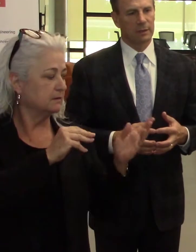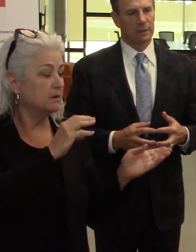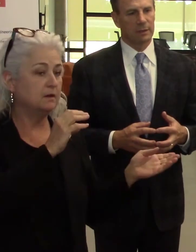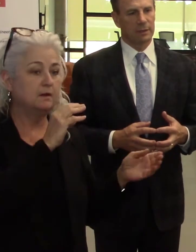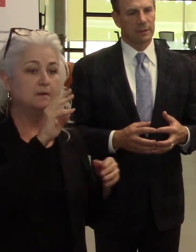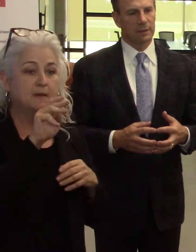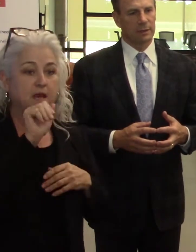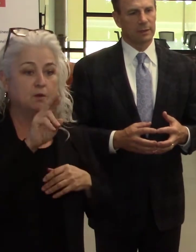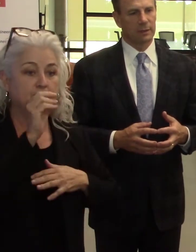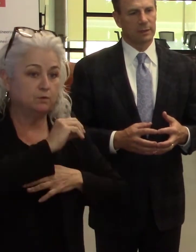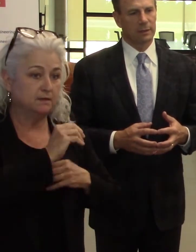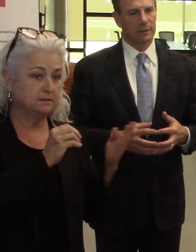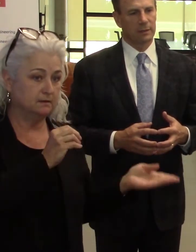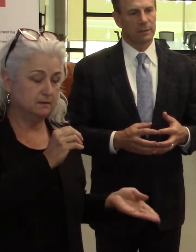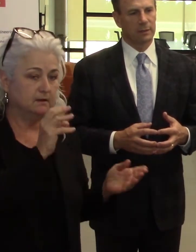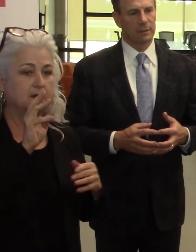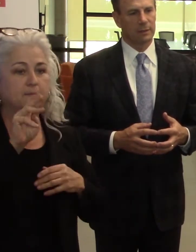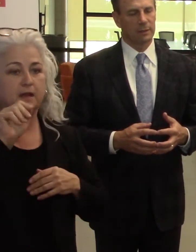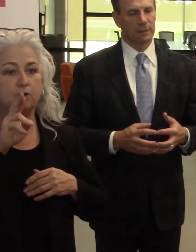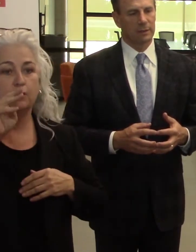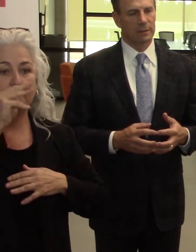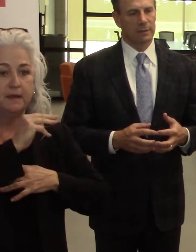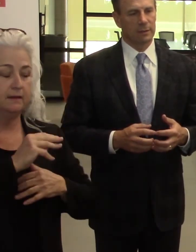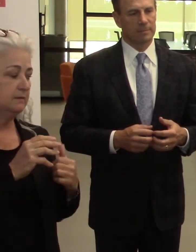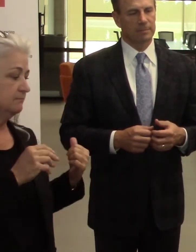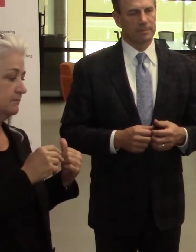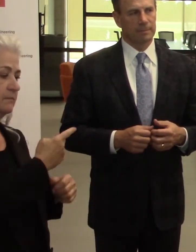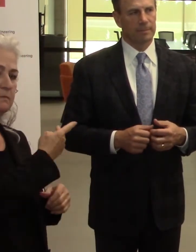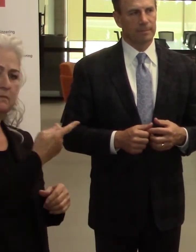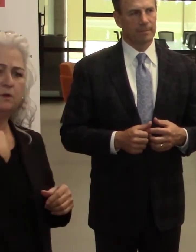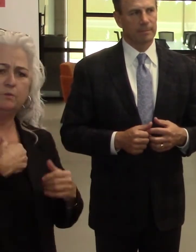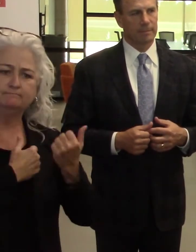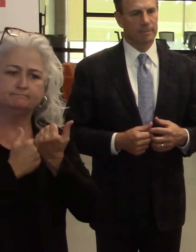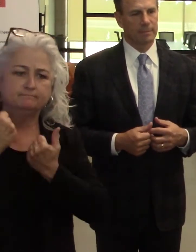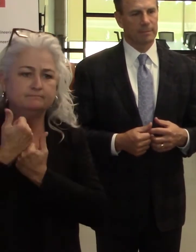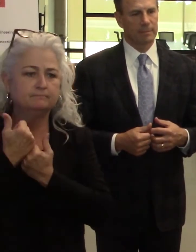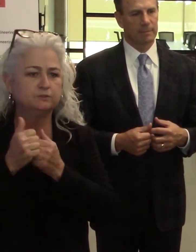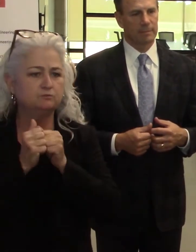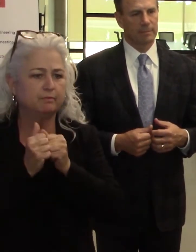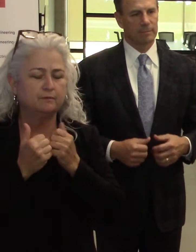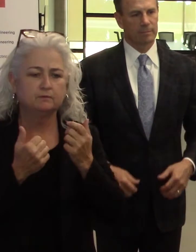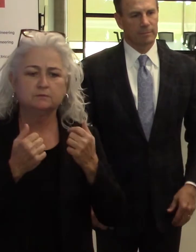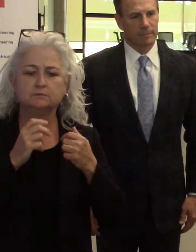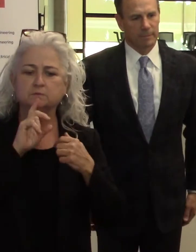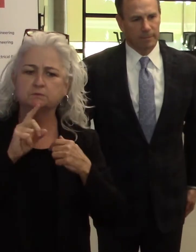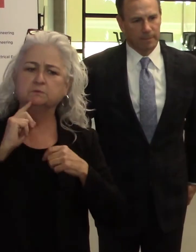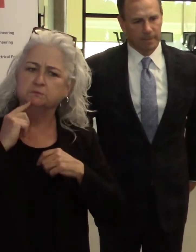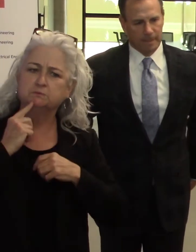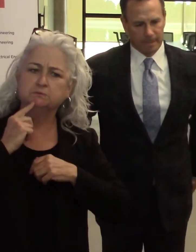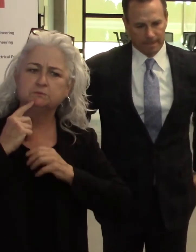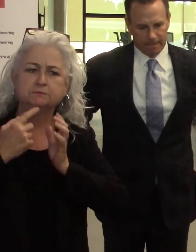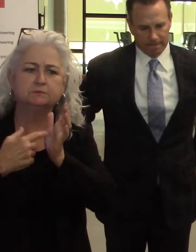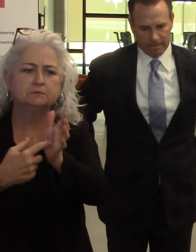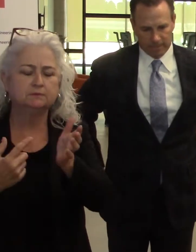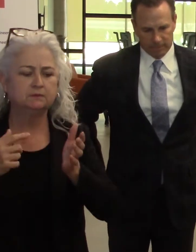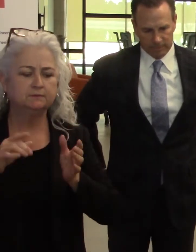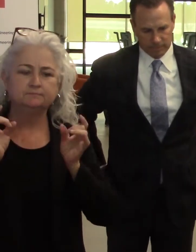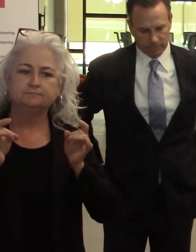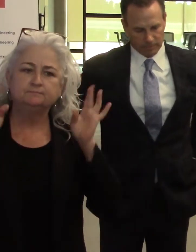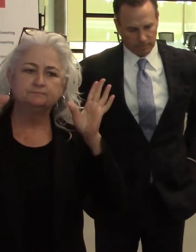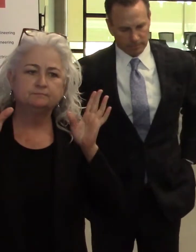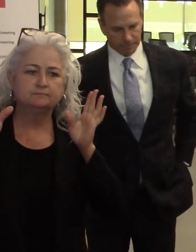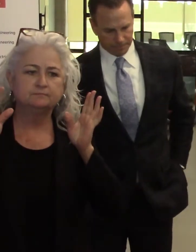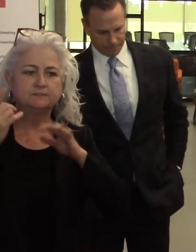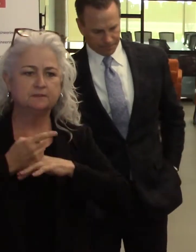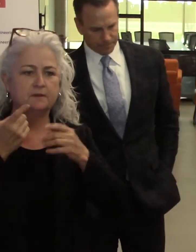Odessa and Midland have stood together during some very rough times and some very prosperous times. We were together on that horrible day in August